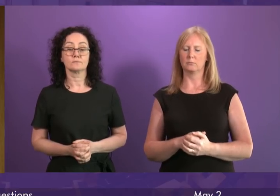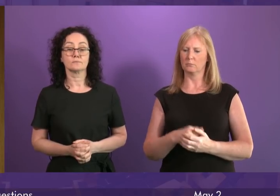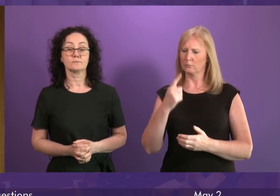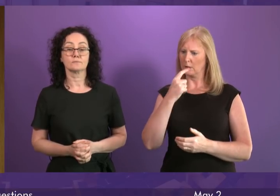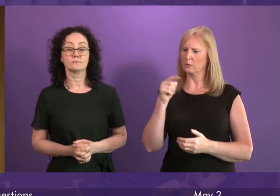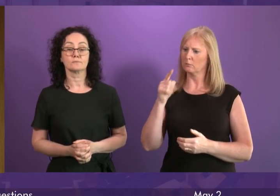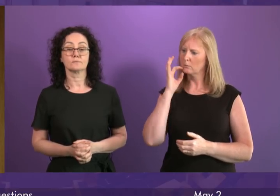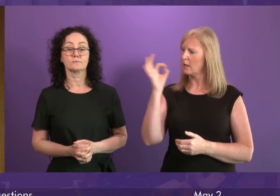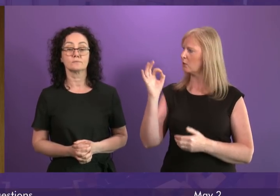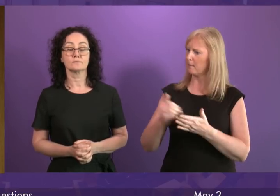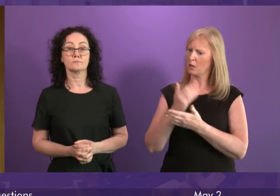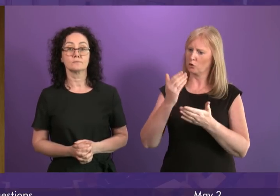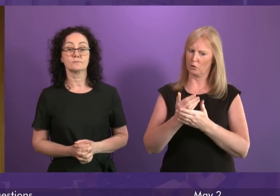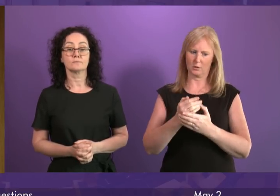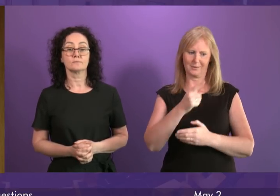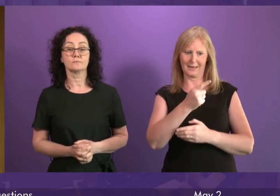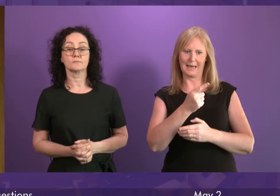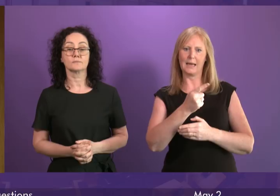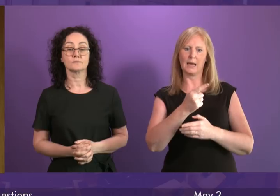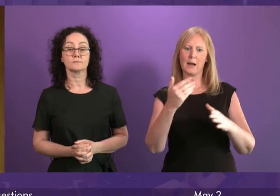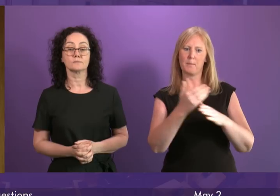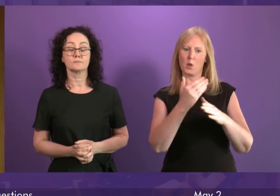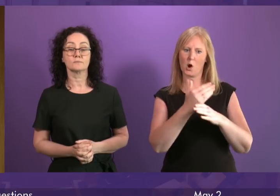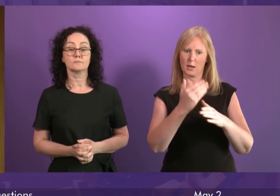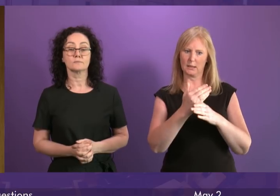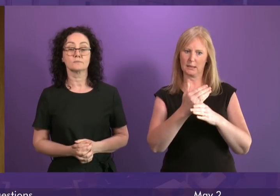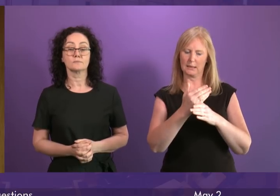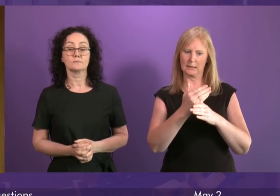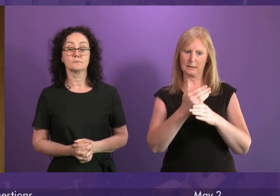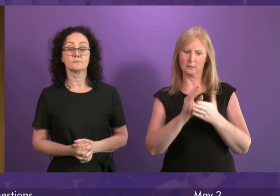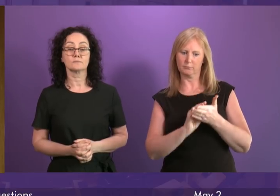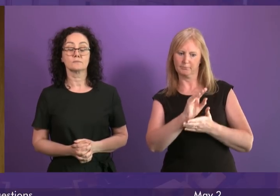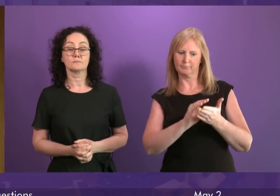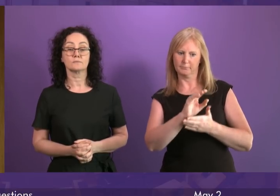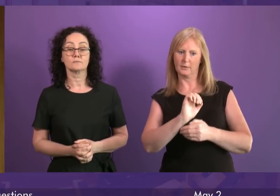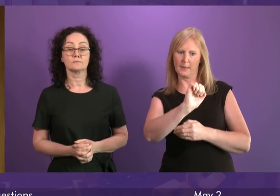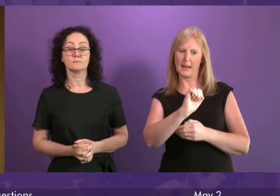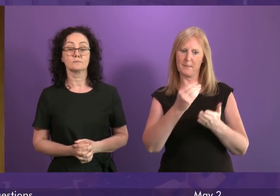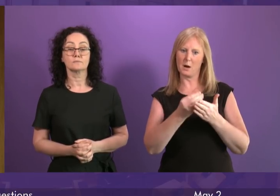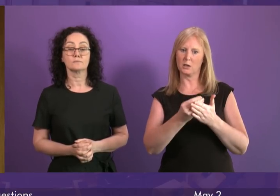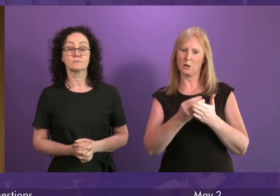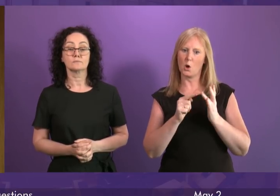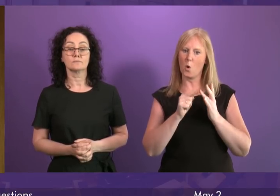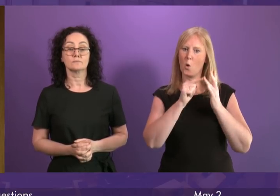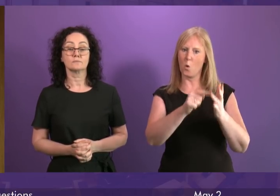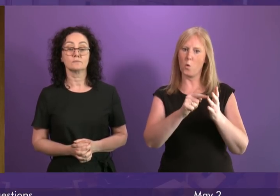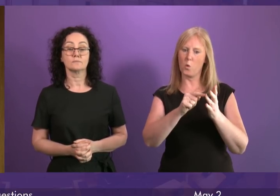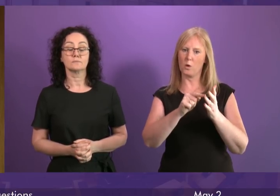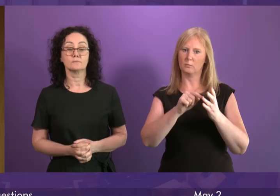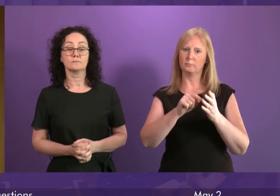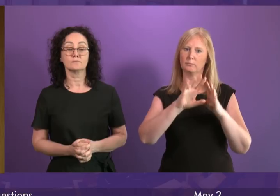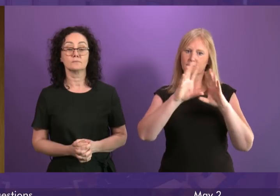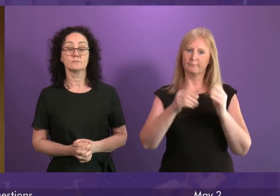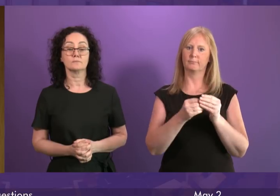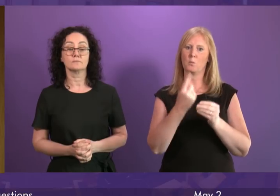-employees of this company receive all the back pay and other monies they're still owed, amounting to an estimated total of a million